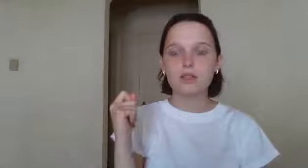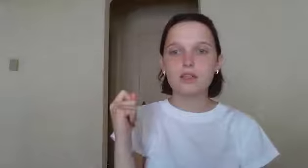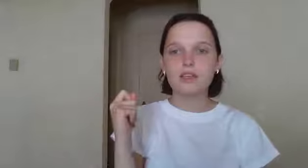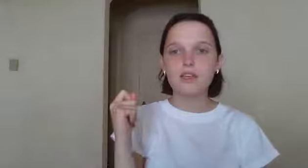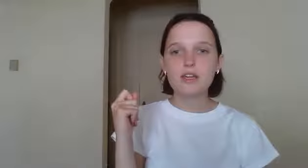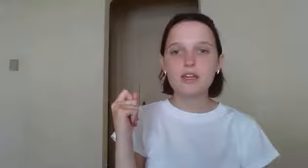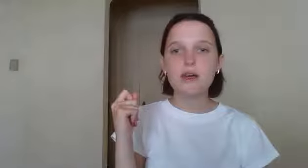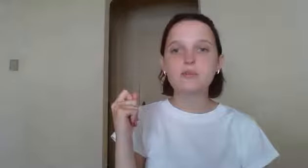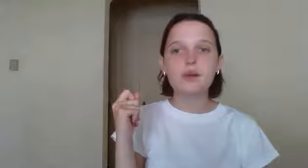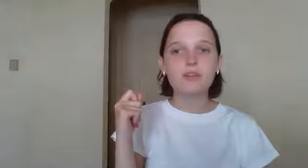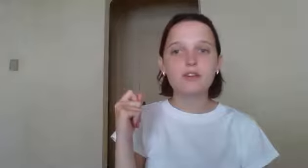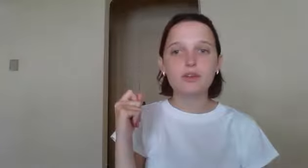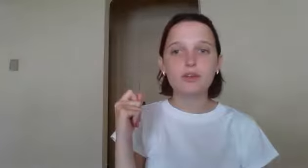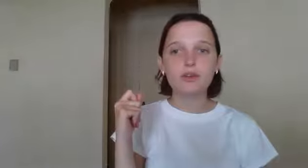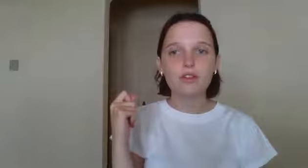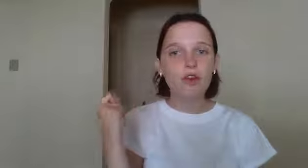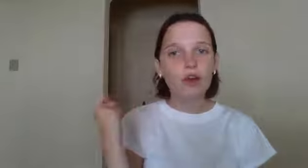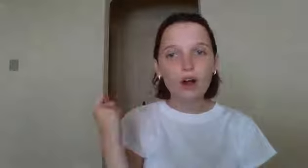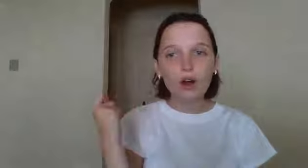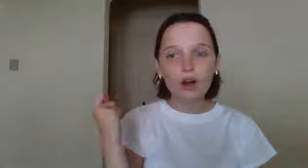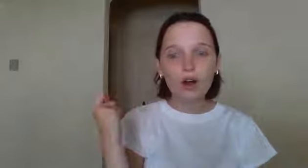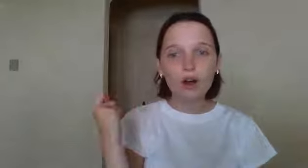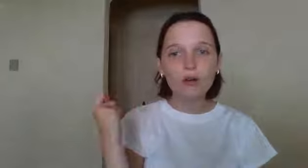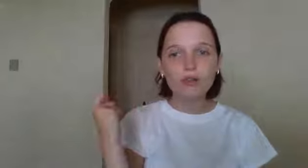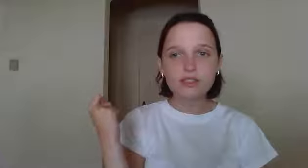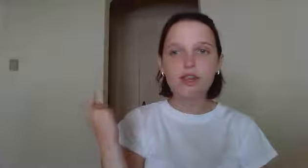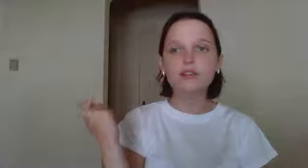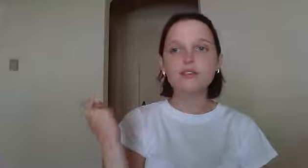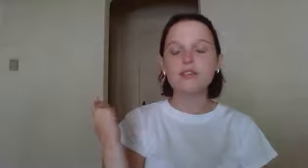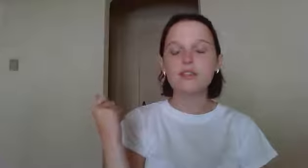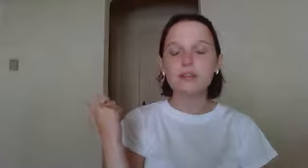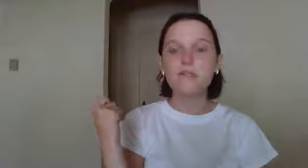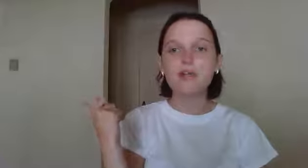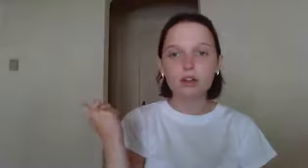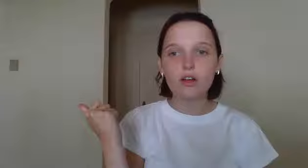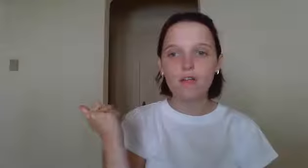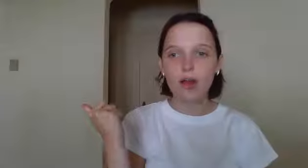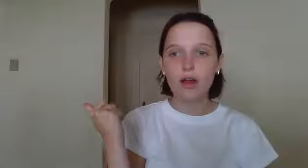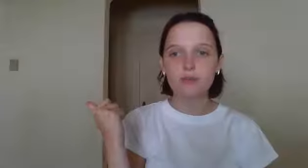Give me a thumbs up if you hear the O sound in the middle of rope.